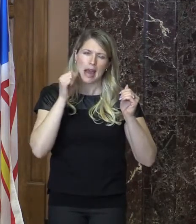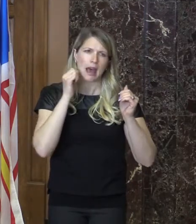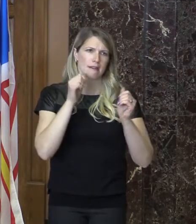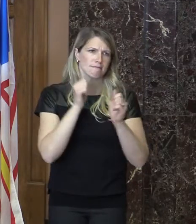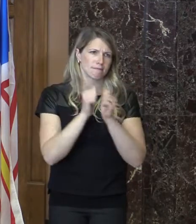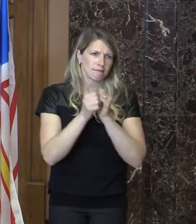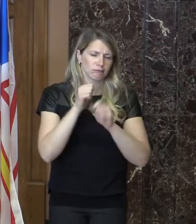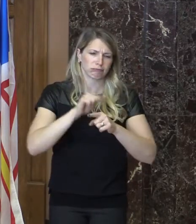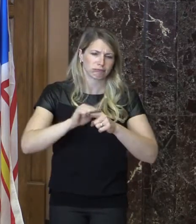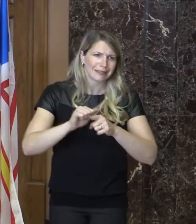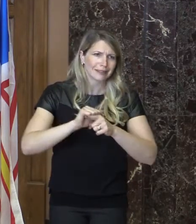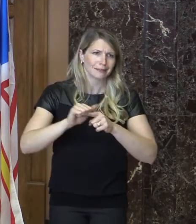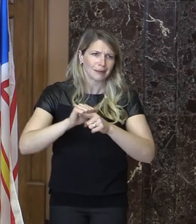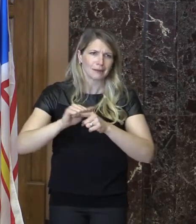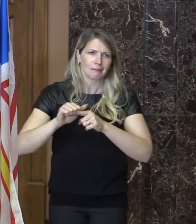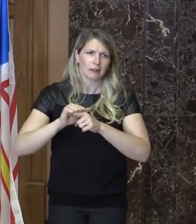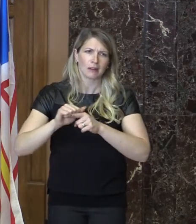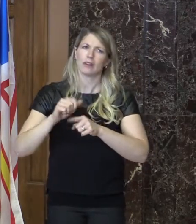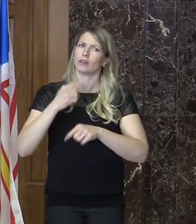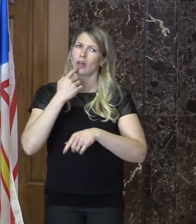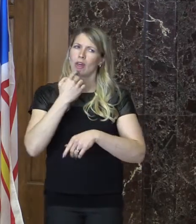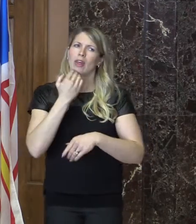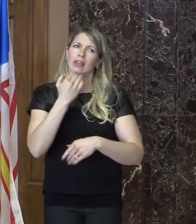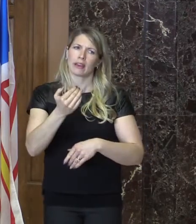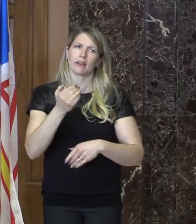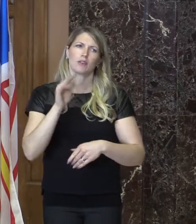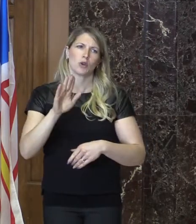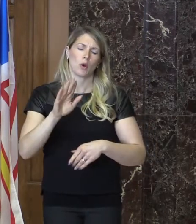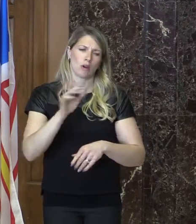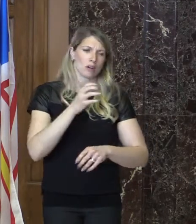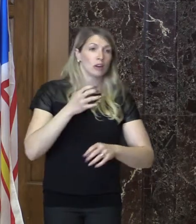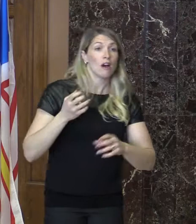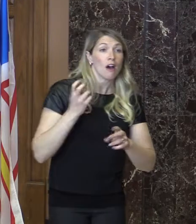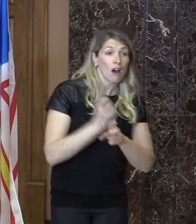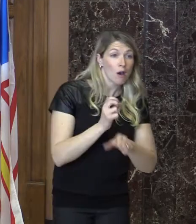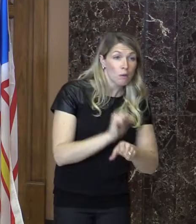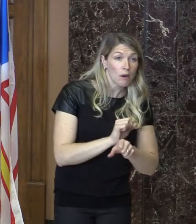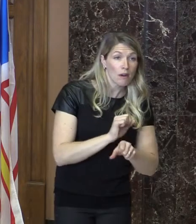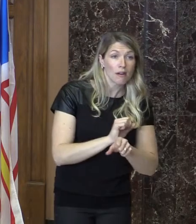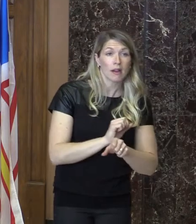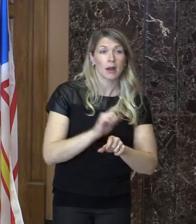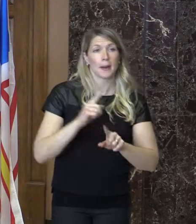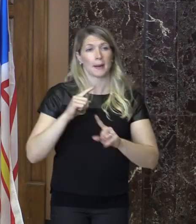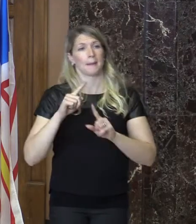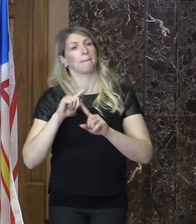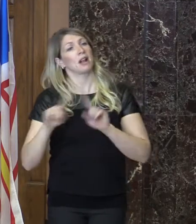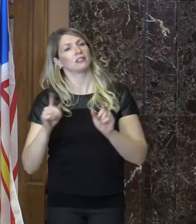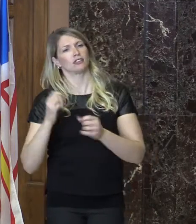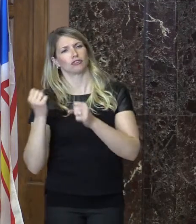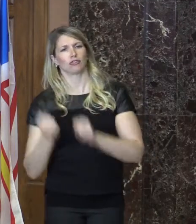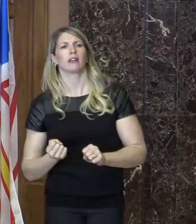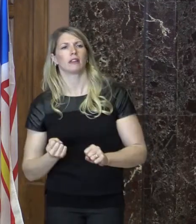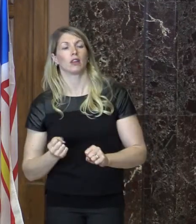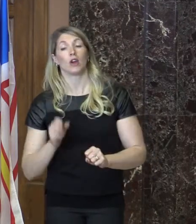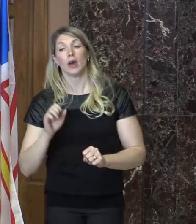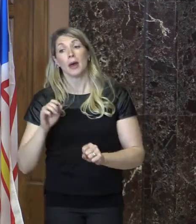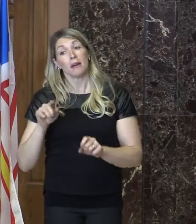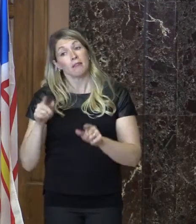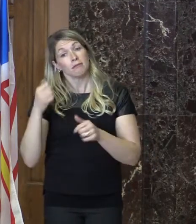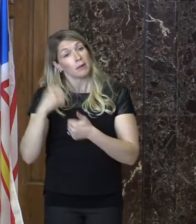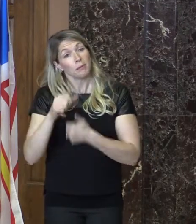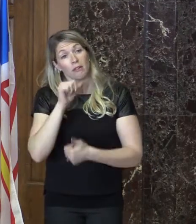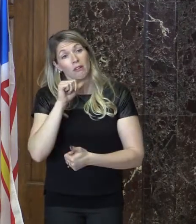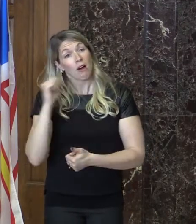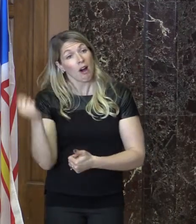truly admire your determination and your strength. But also the support group that you had with you, your families, your friends.